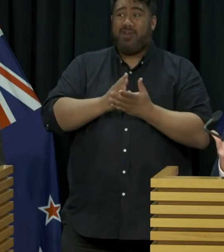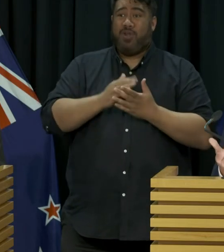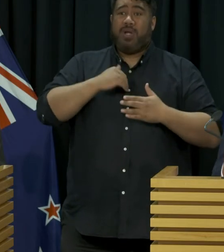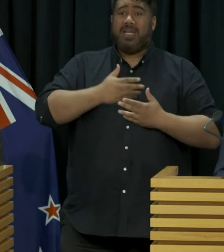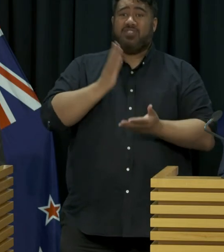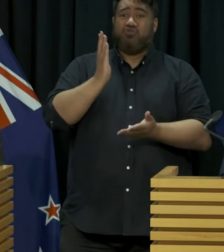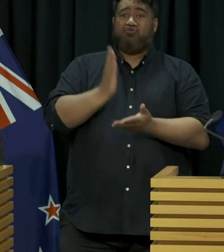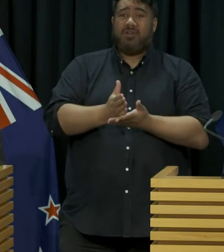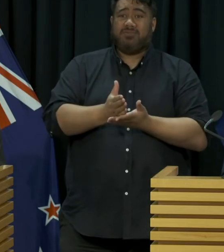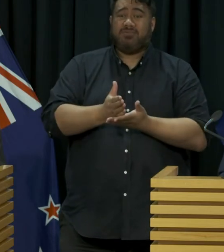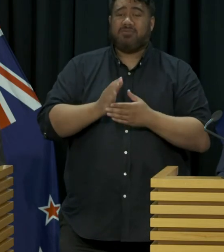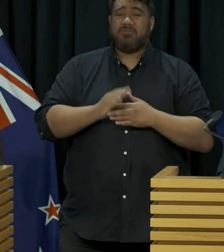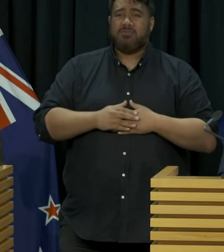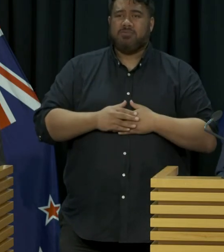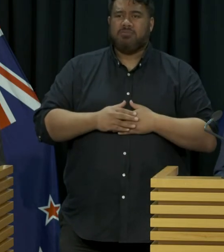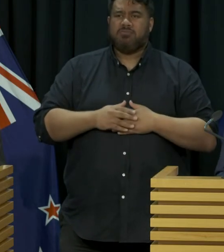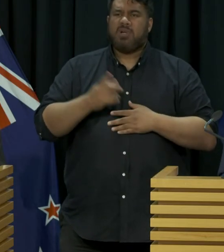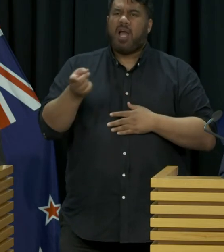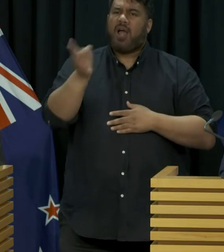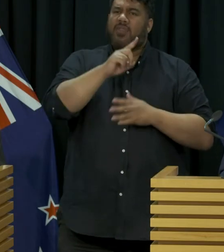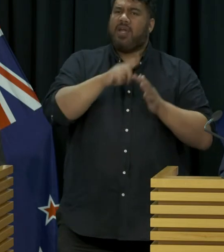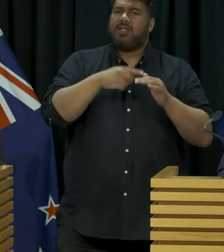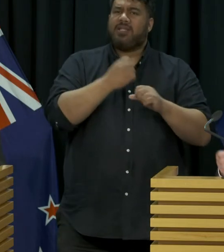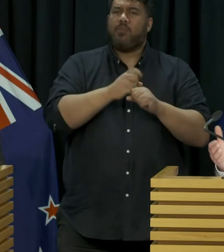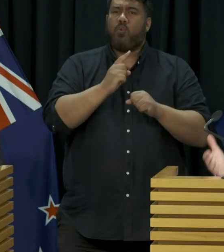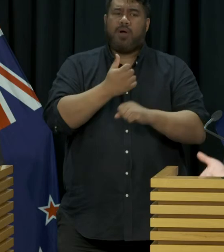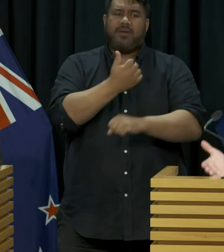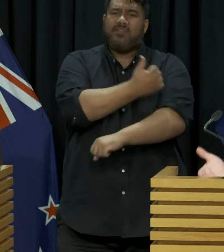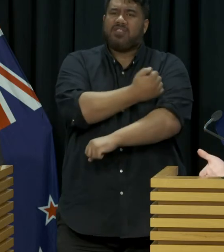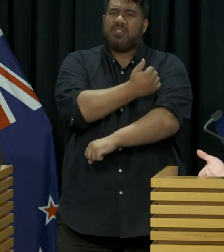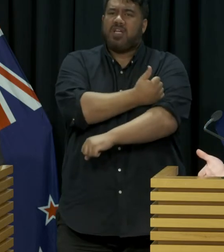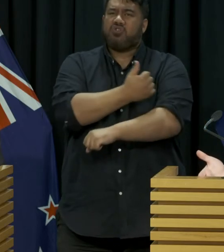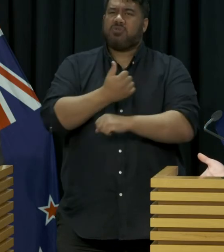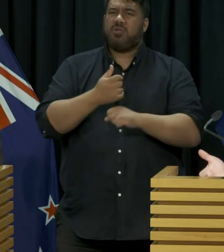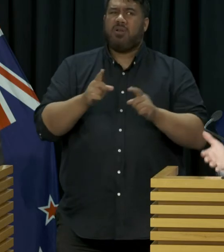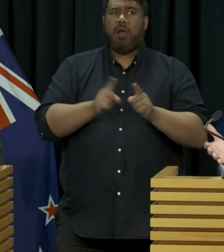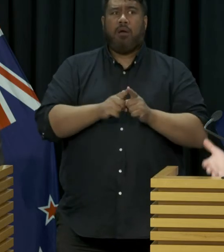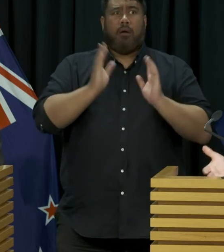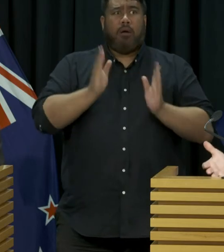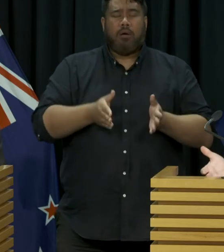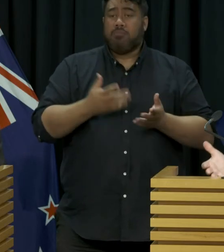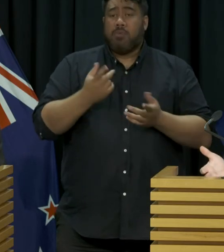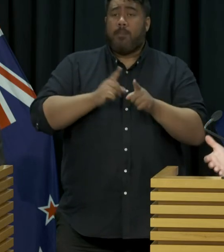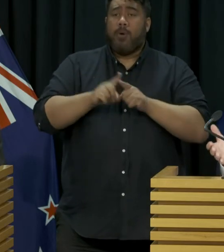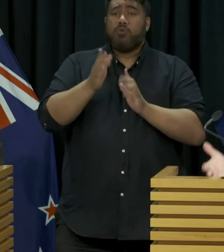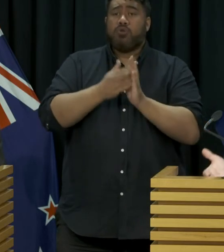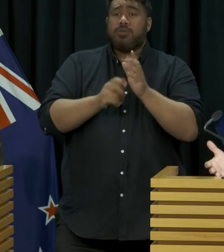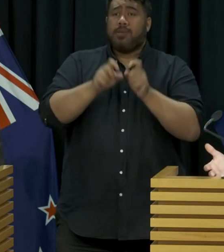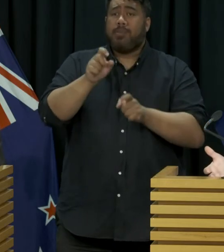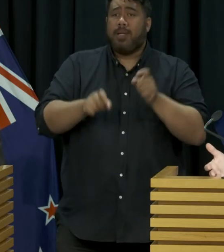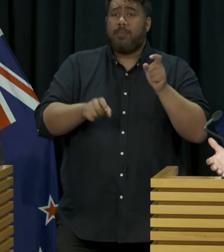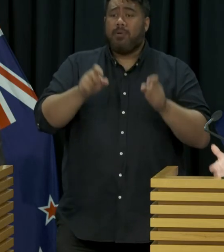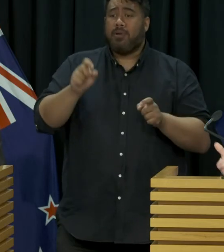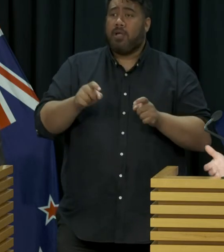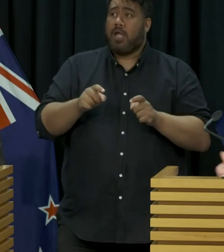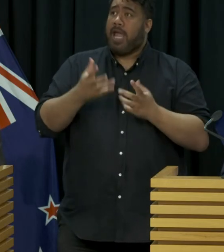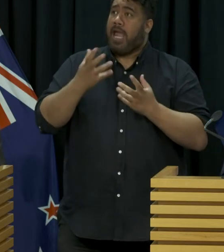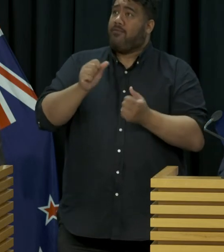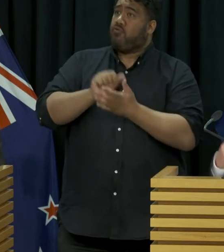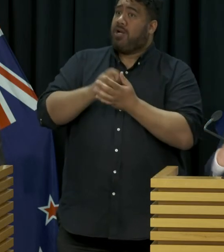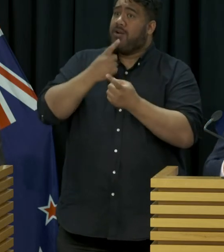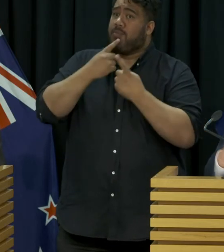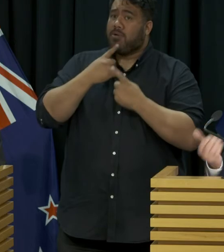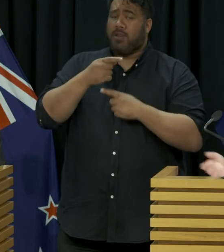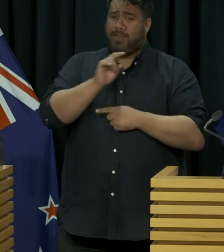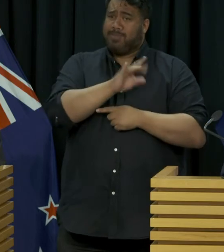another good example here in New Zealand is vaccination. Most people especially if they have good information will actually